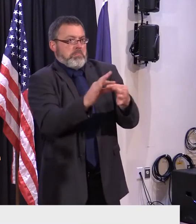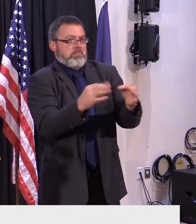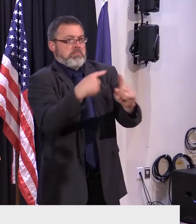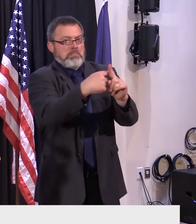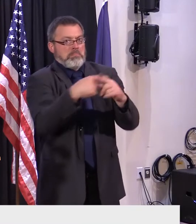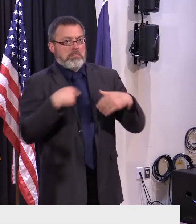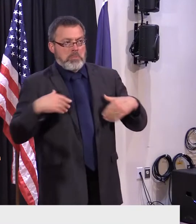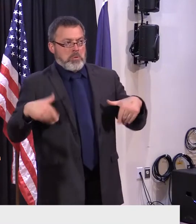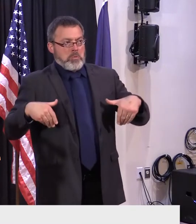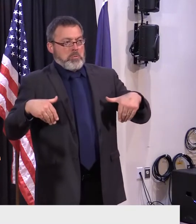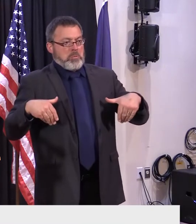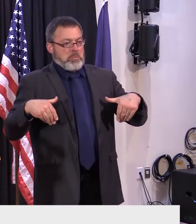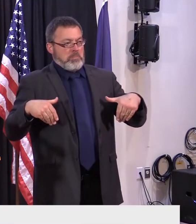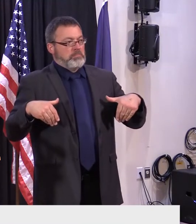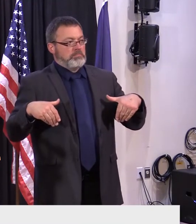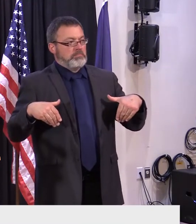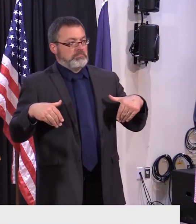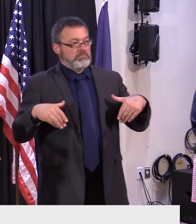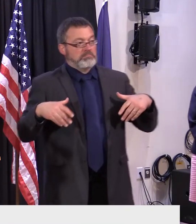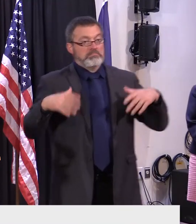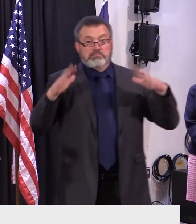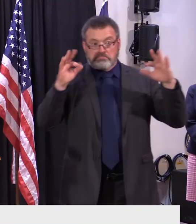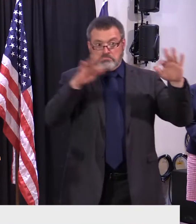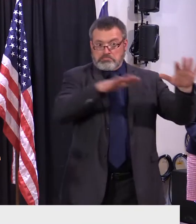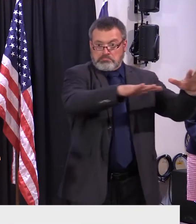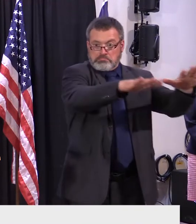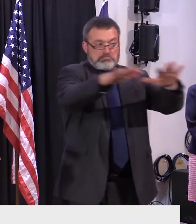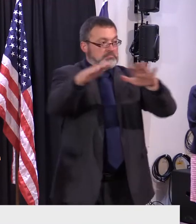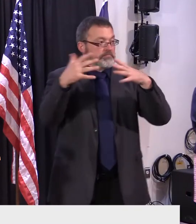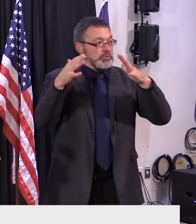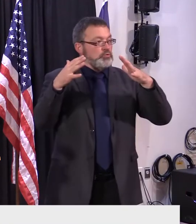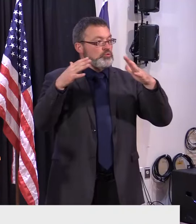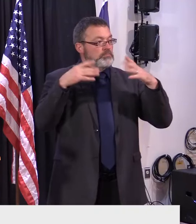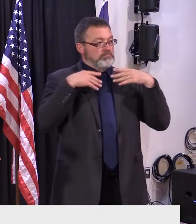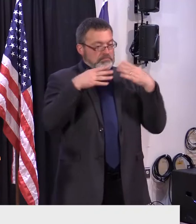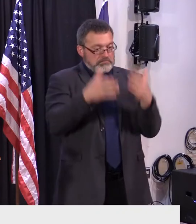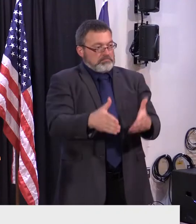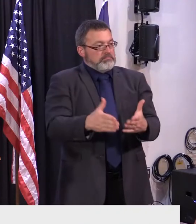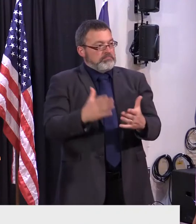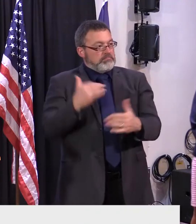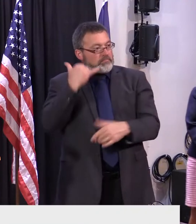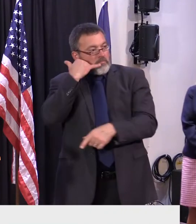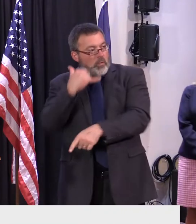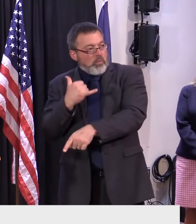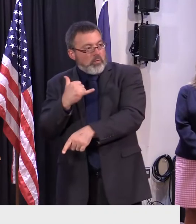All right. We'll move to the phones now, starting with Chris Roy, Newport Daily Express.